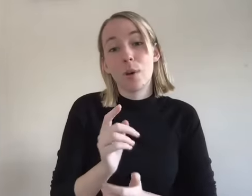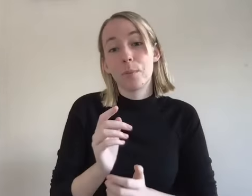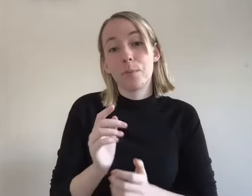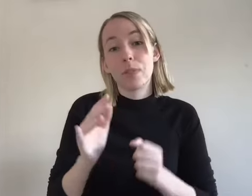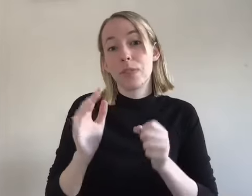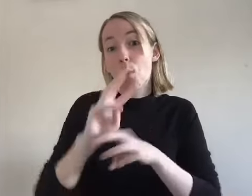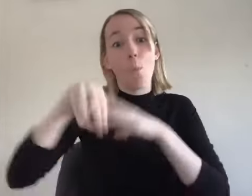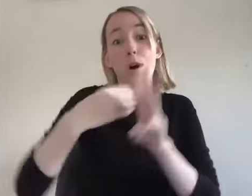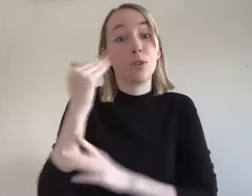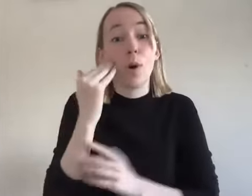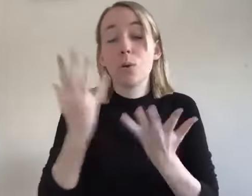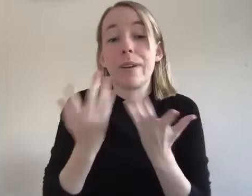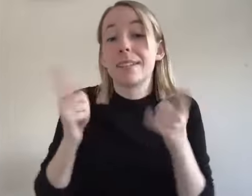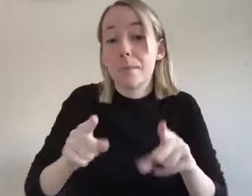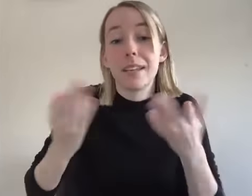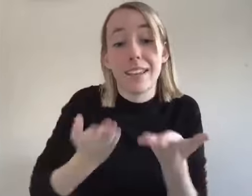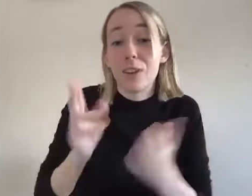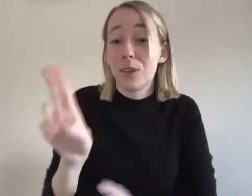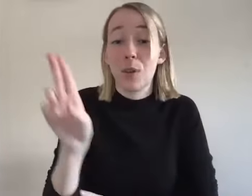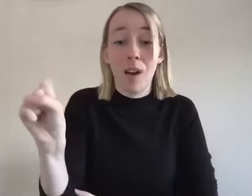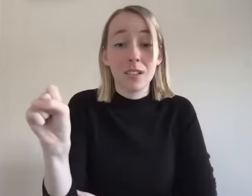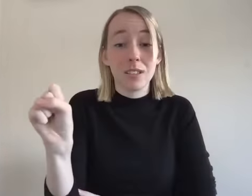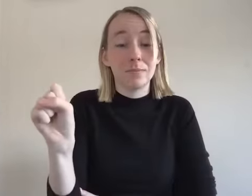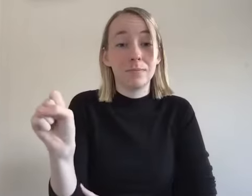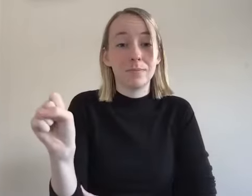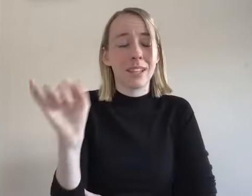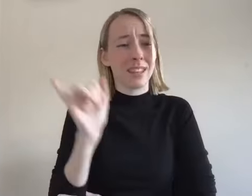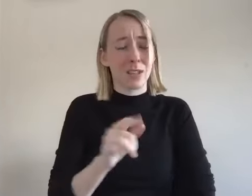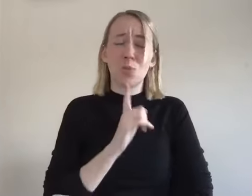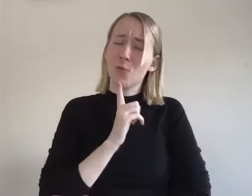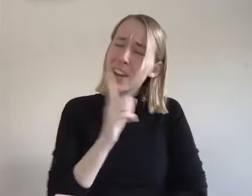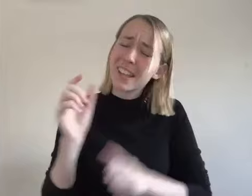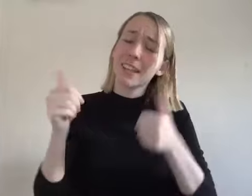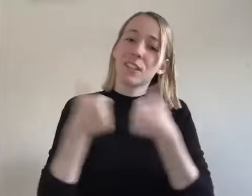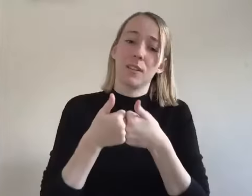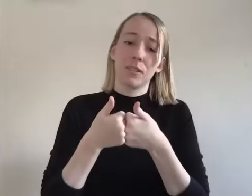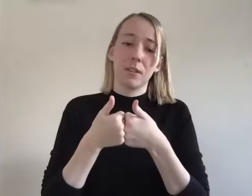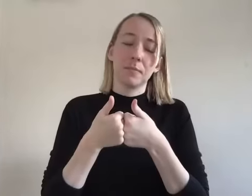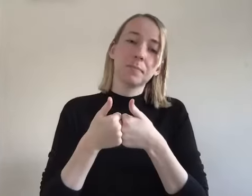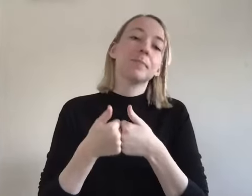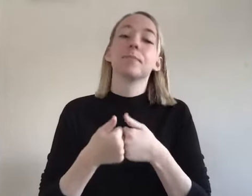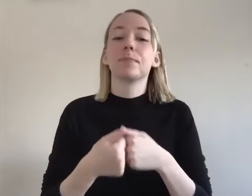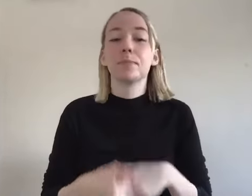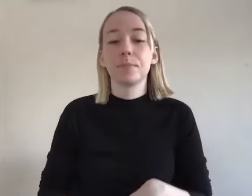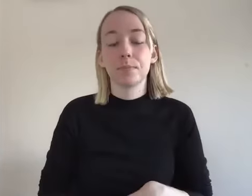the whole world knows what's going on in the united states right now um and that's been really challenging um